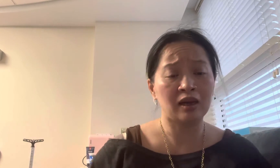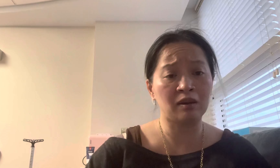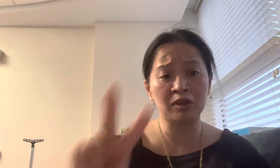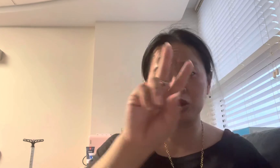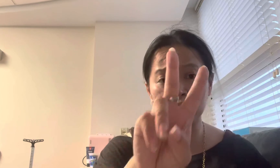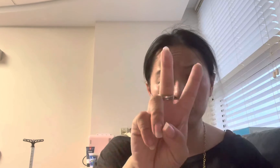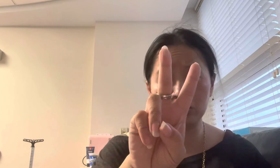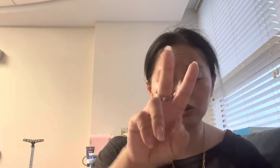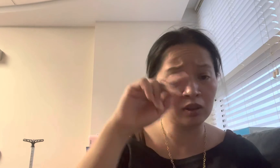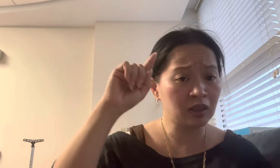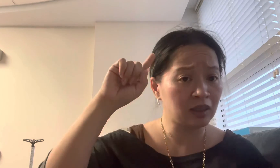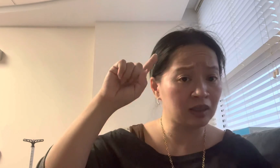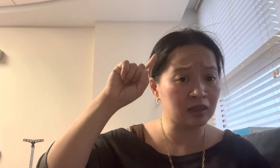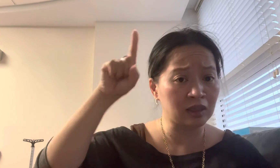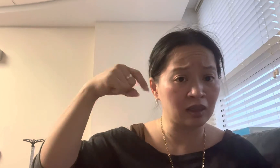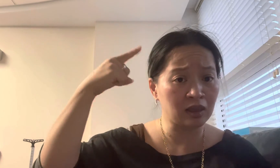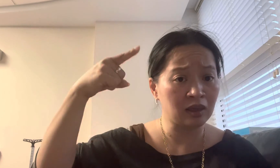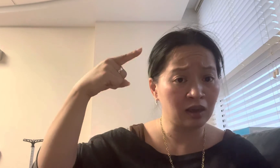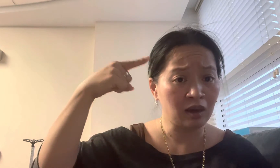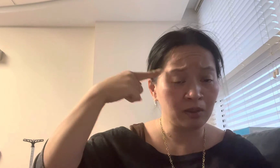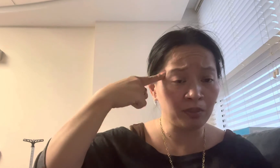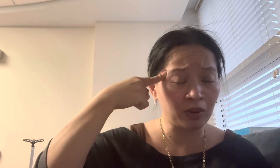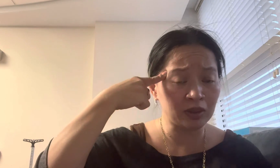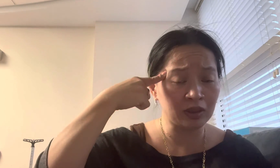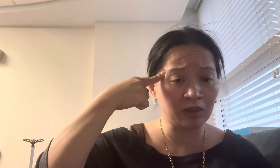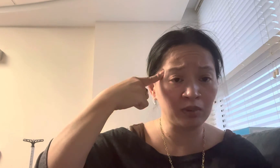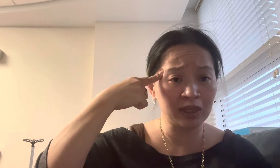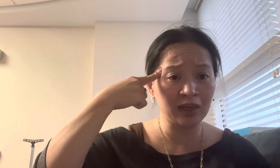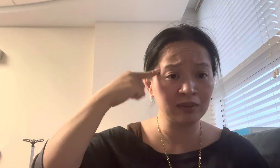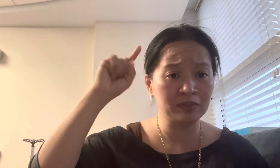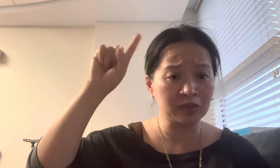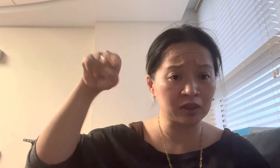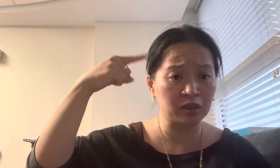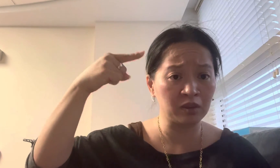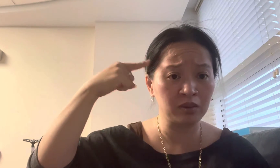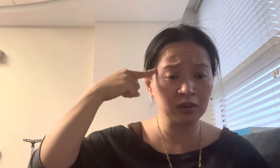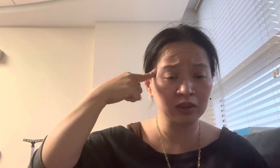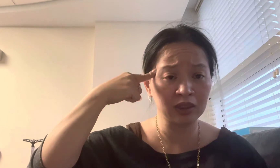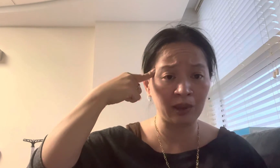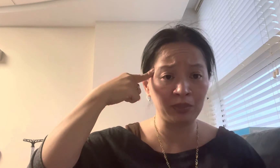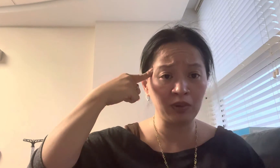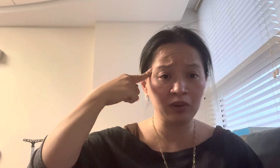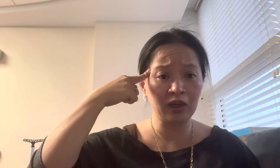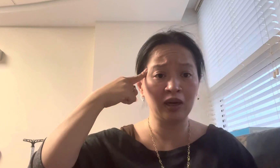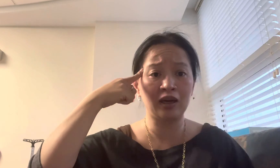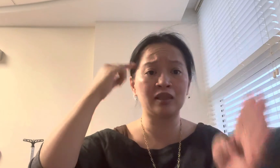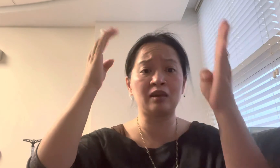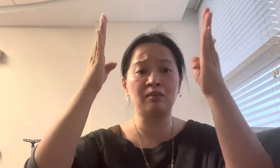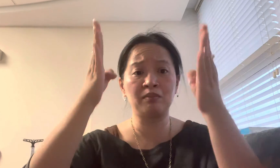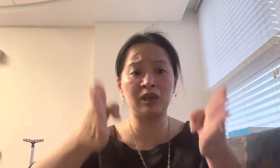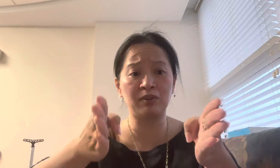Number two, it is point to your temple again, circle, temple, and then people.